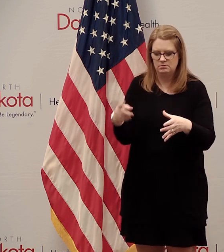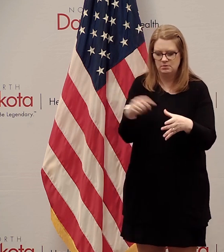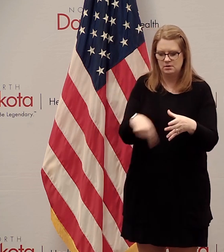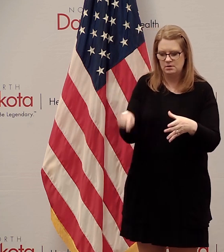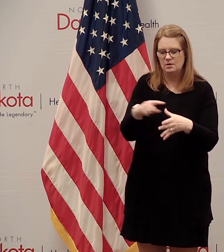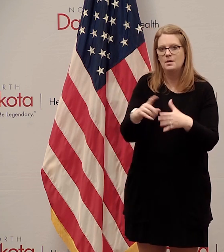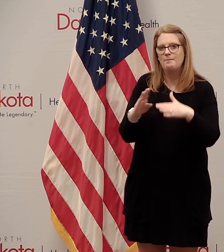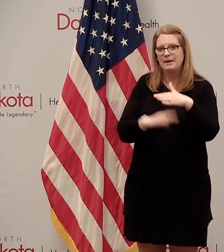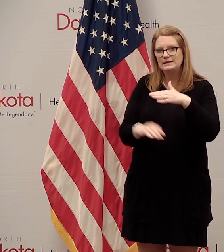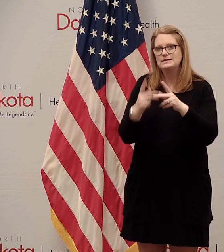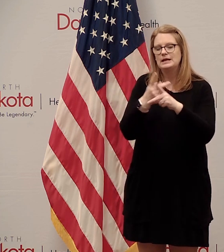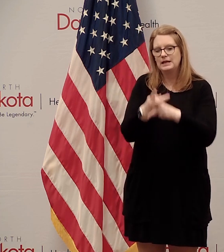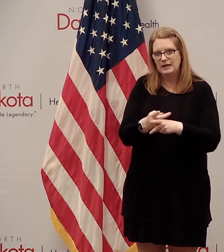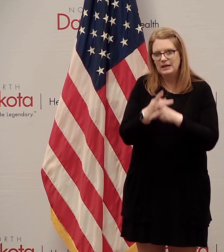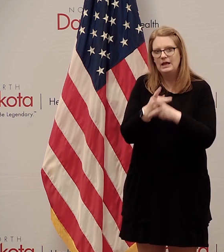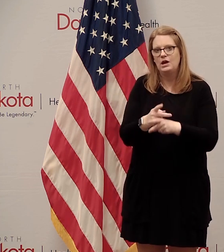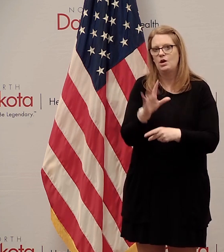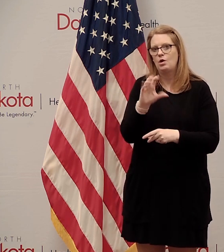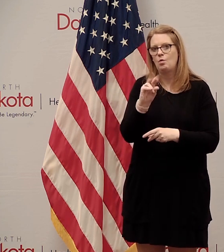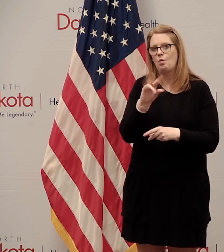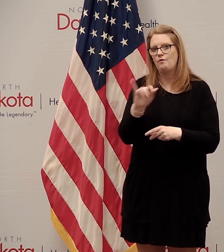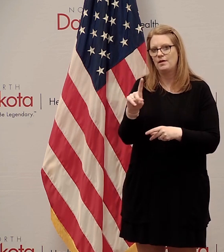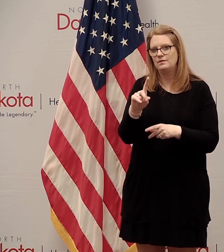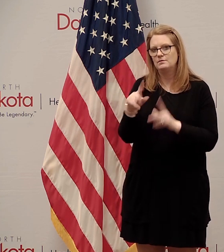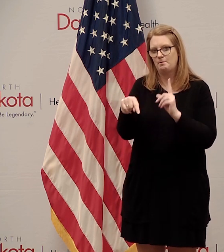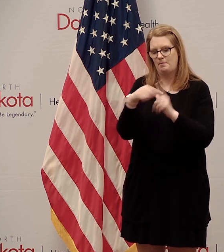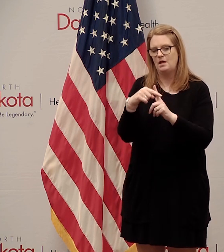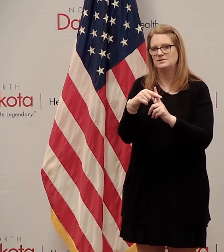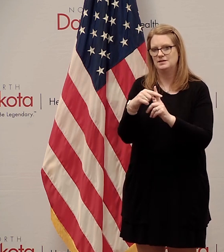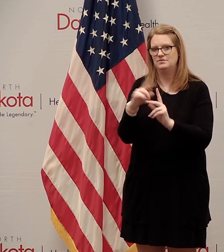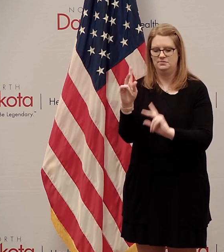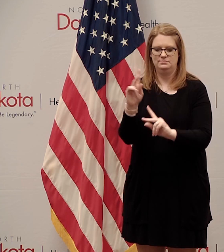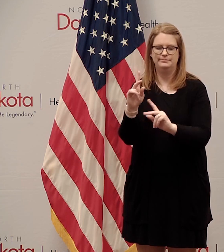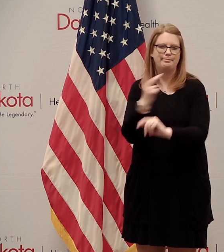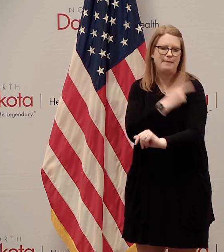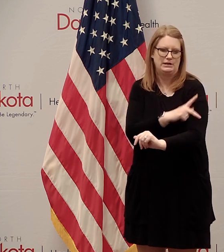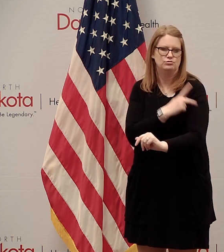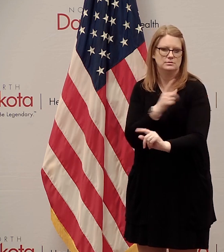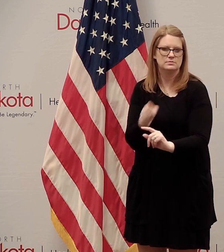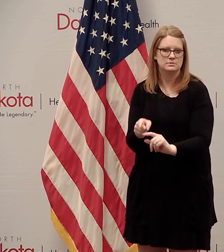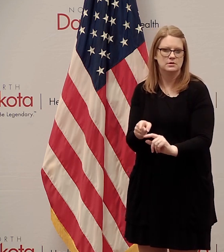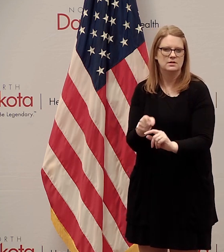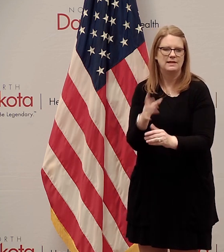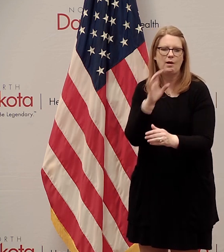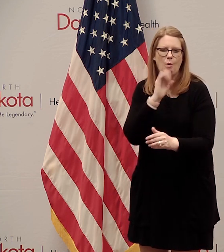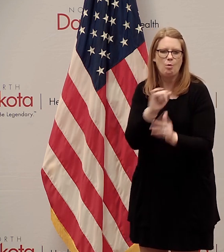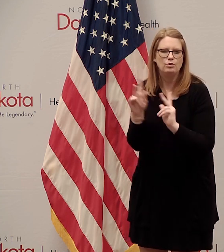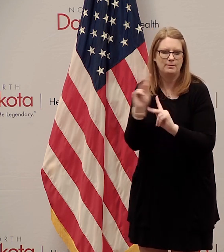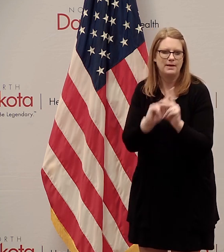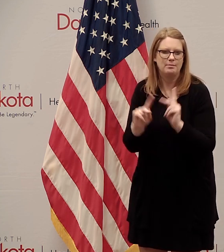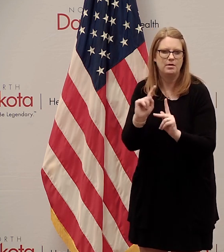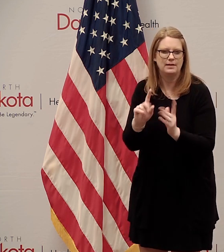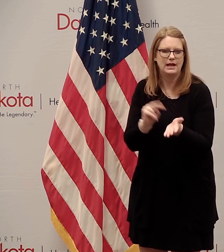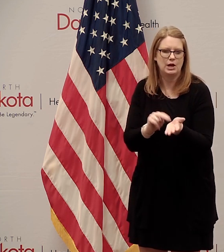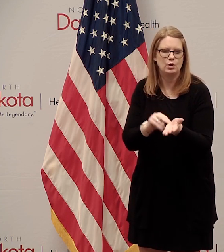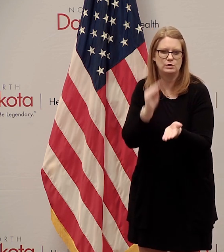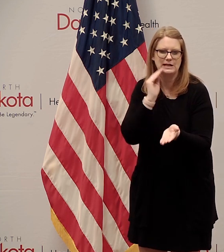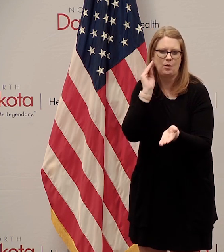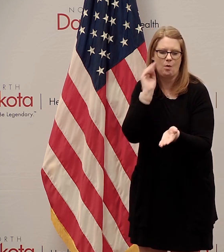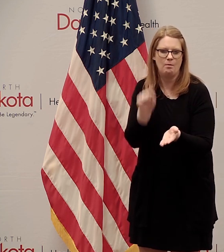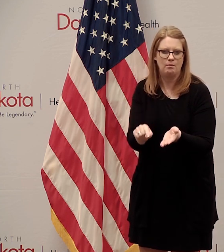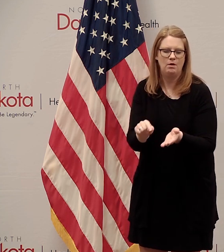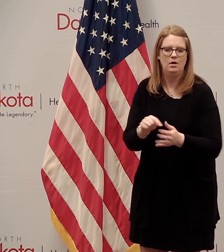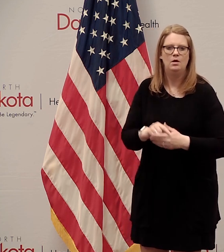covid positive residents i think the important thing that we're trying to address here is that we do not